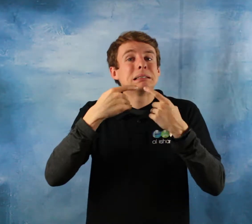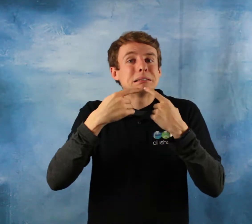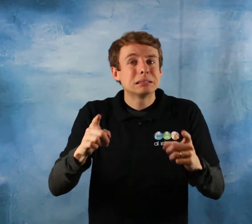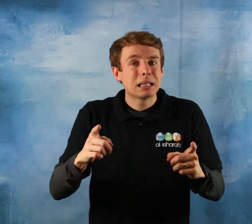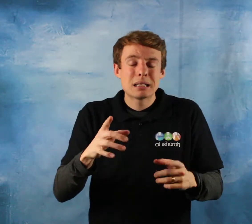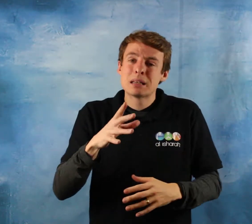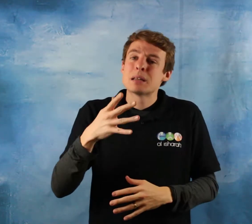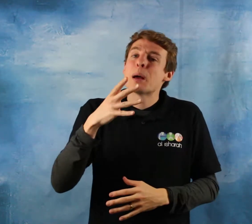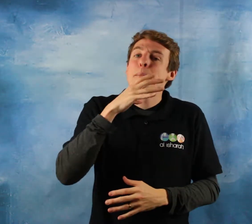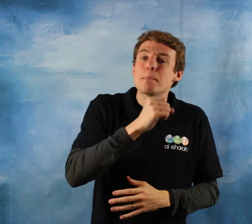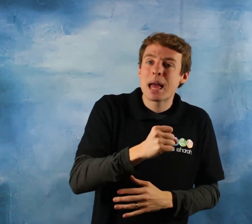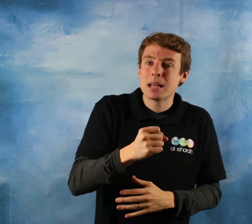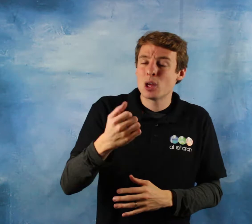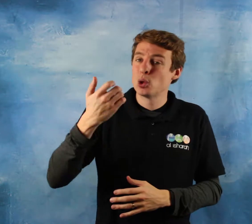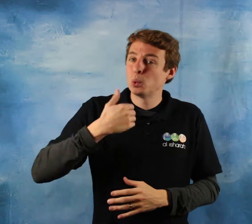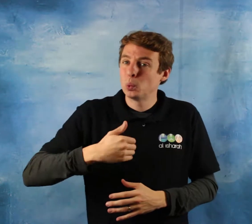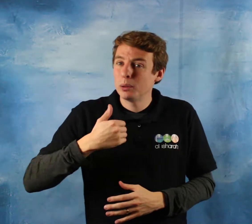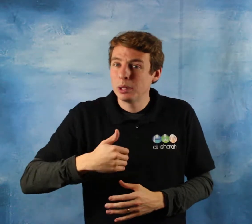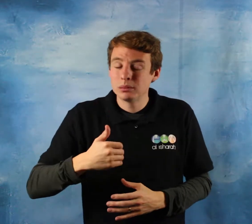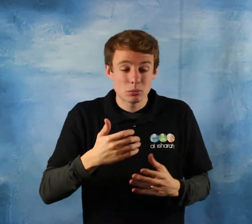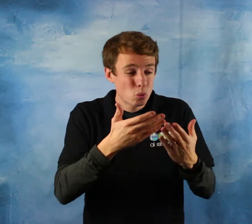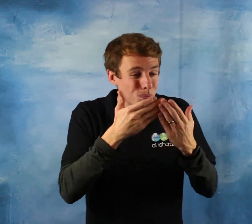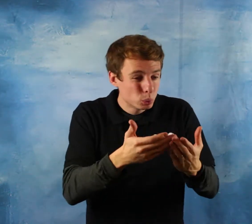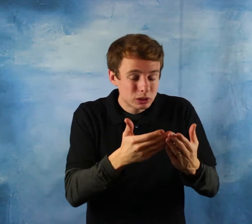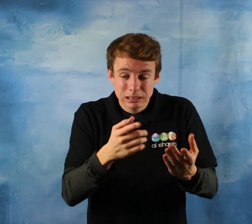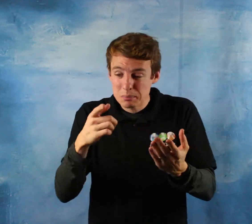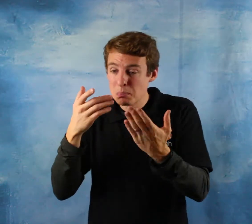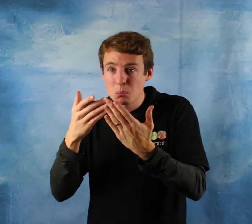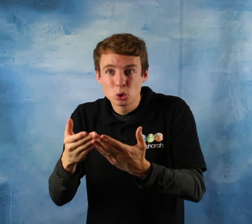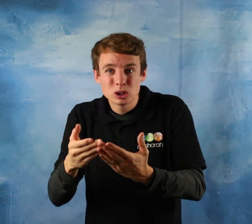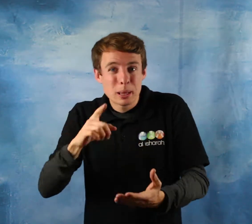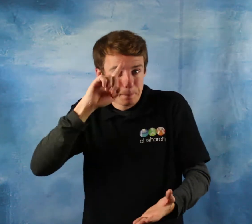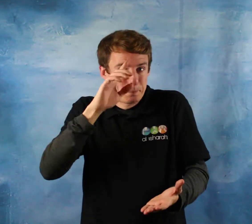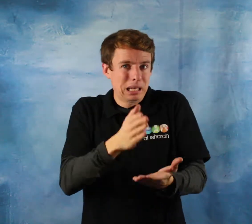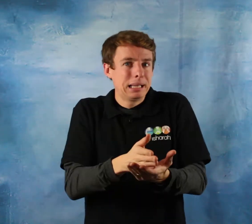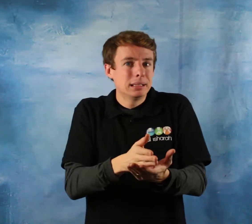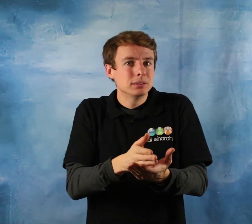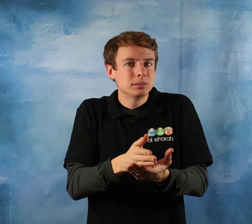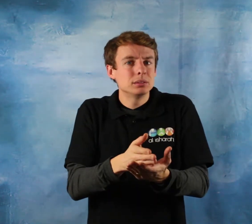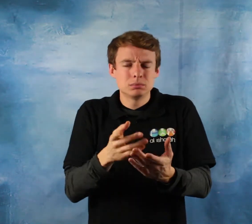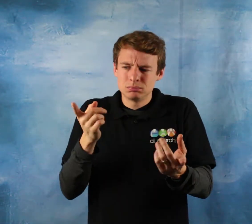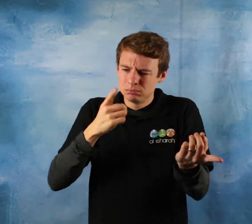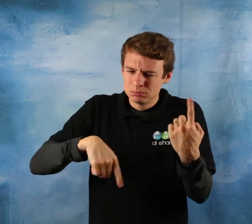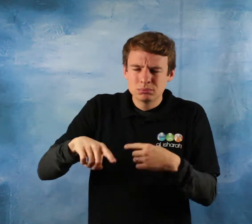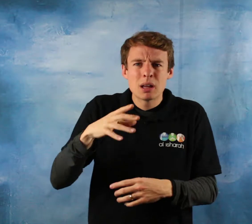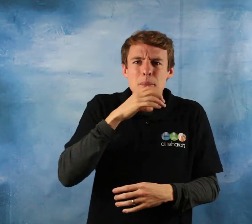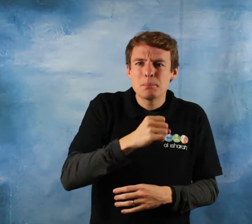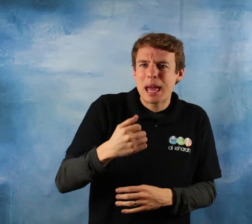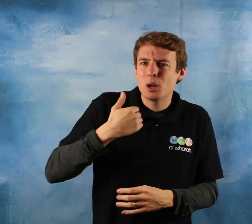Muslim women. The believing men and believing women. The obedient men and obedient women. The truthful men and truthful women.